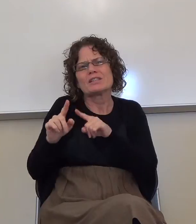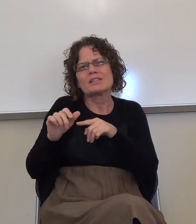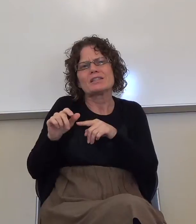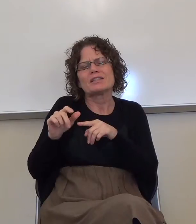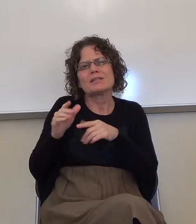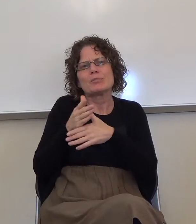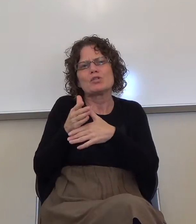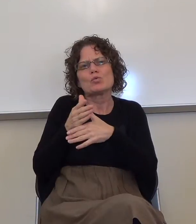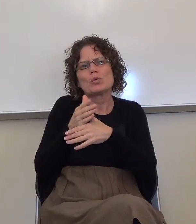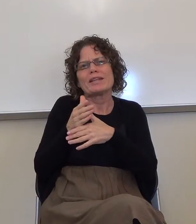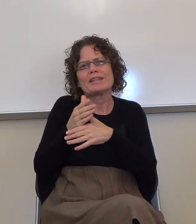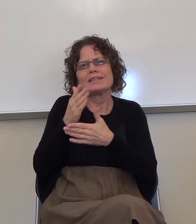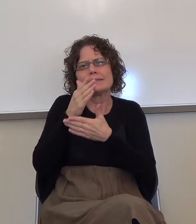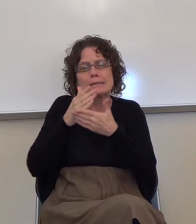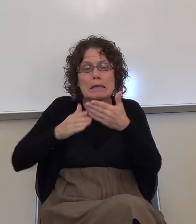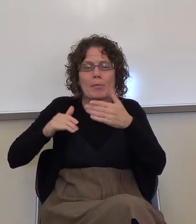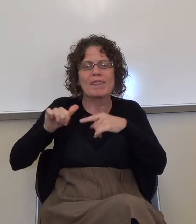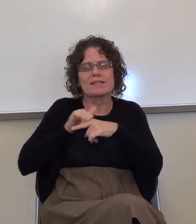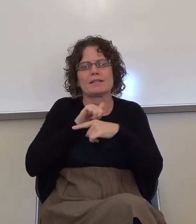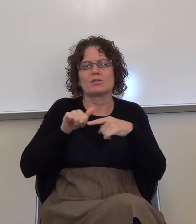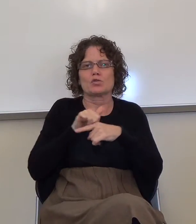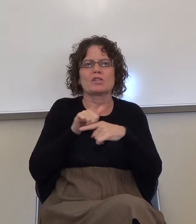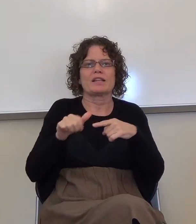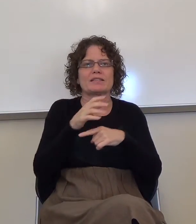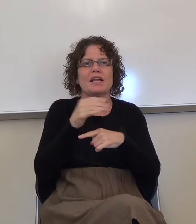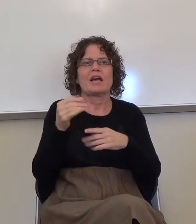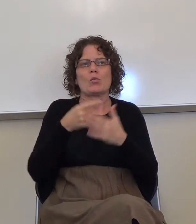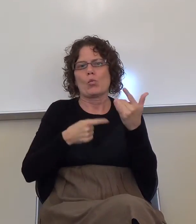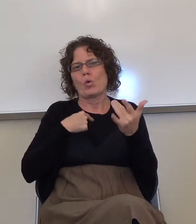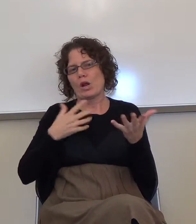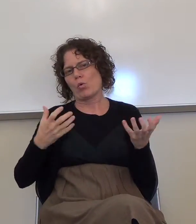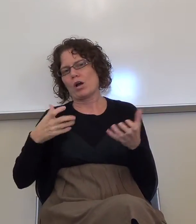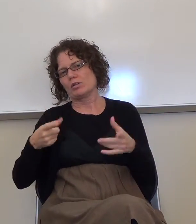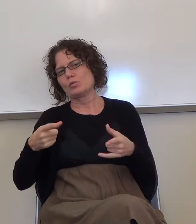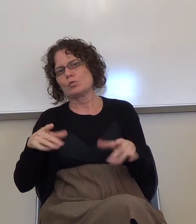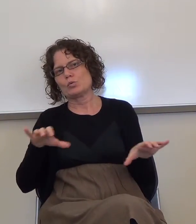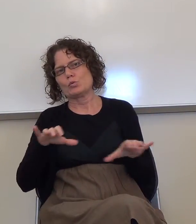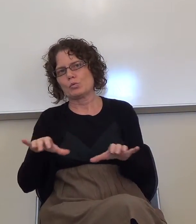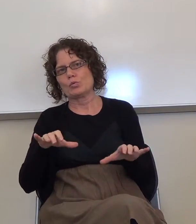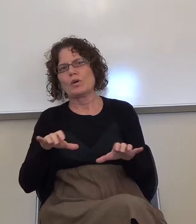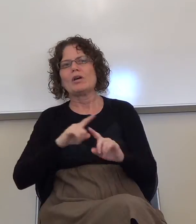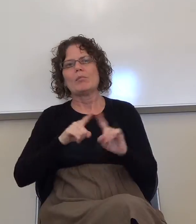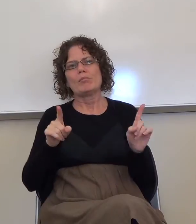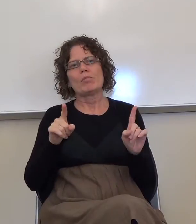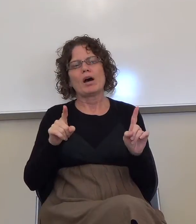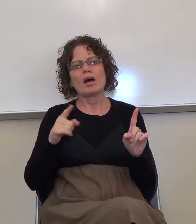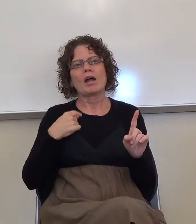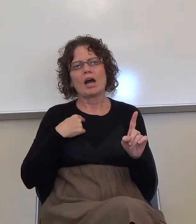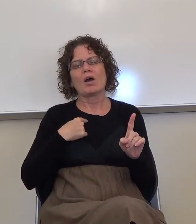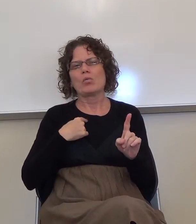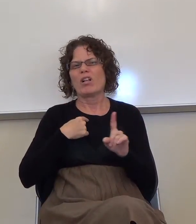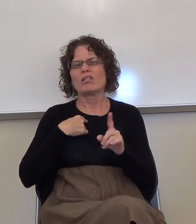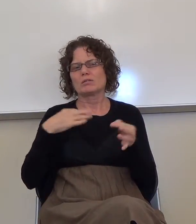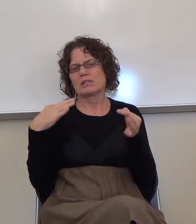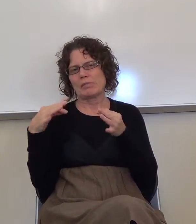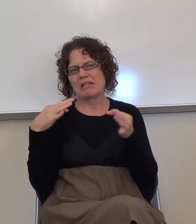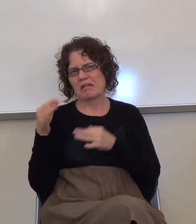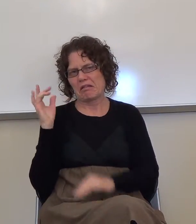between some of these exercises, and what I want you to do, but we'll talk about that. I want to see